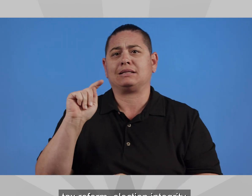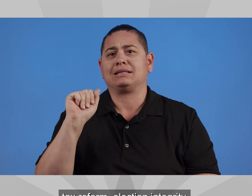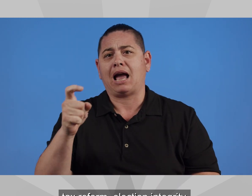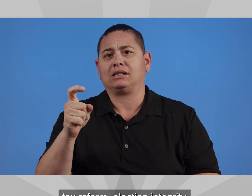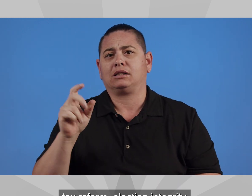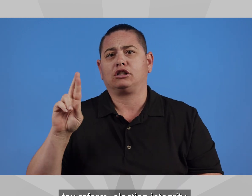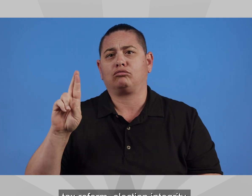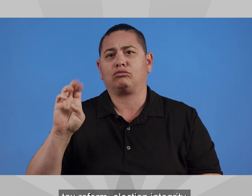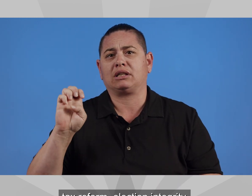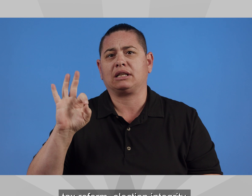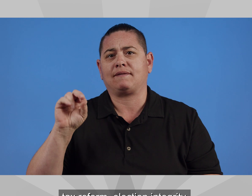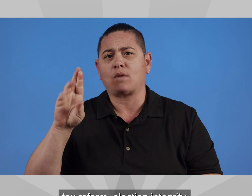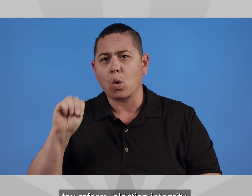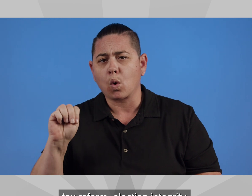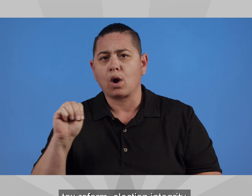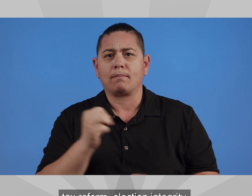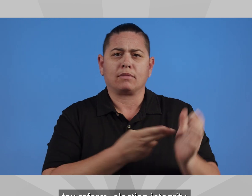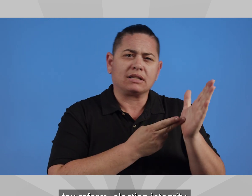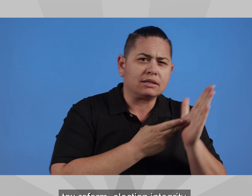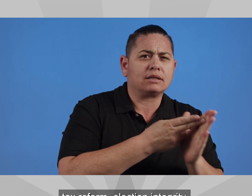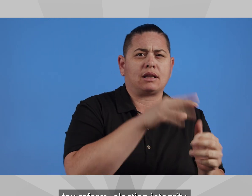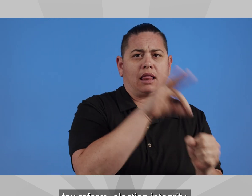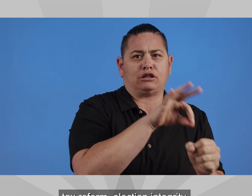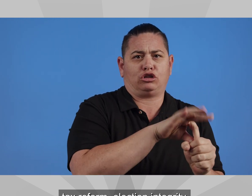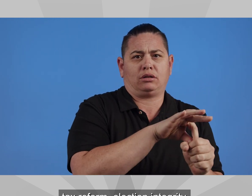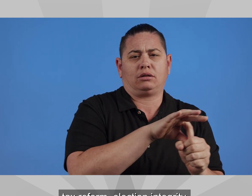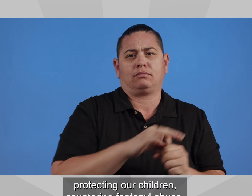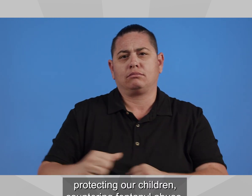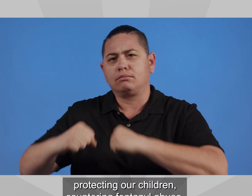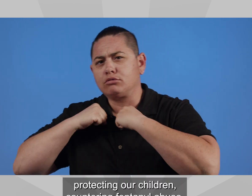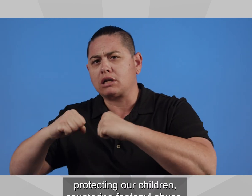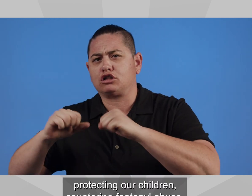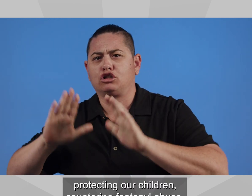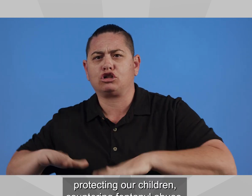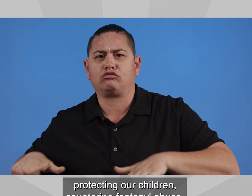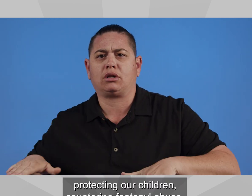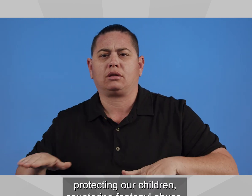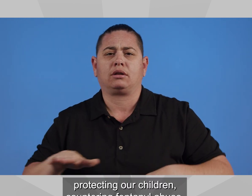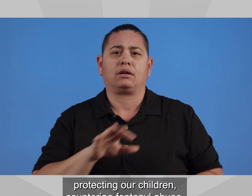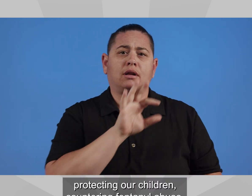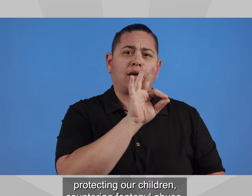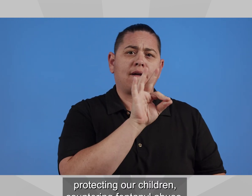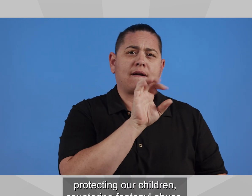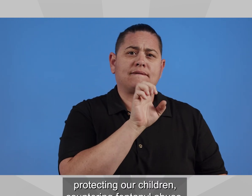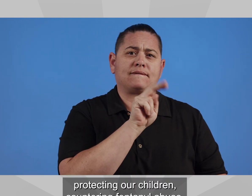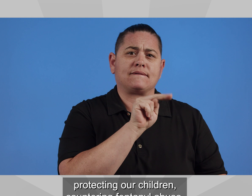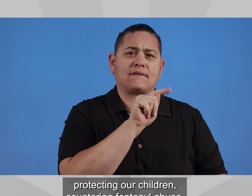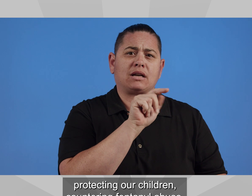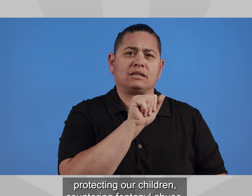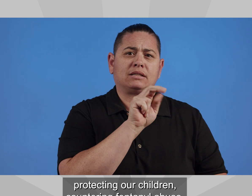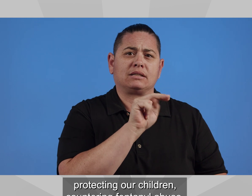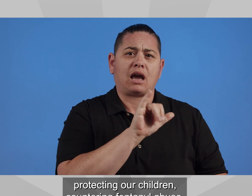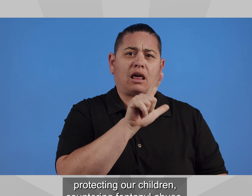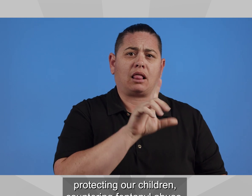tax reform, election integrity, protecting our children, countering